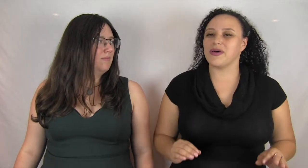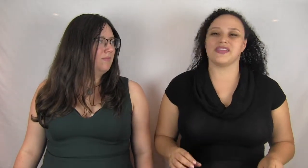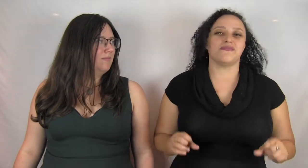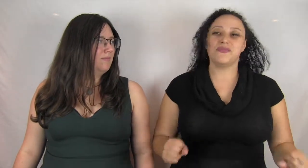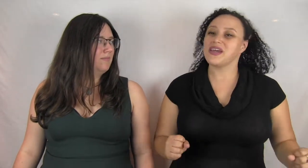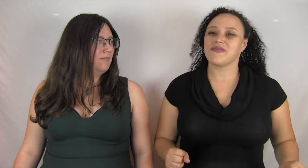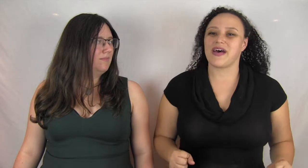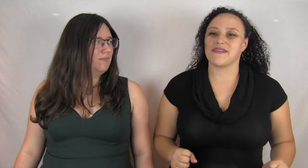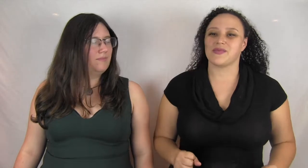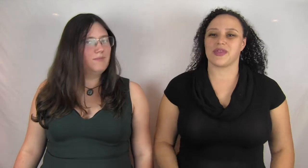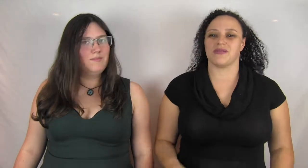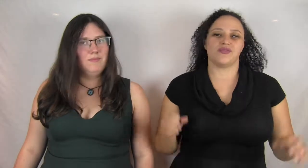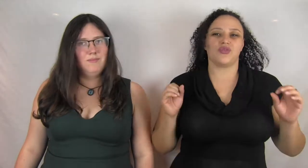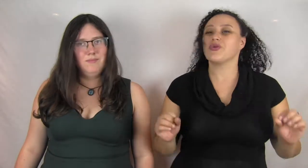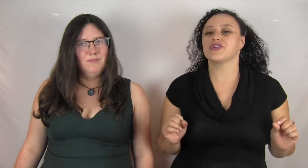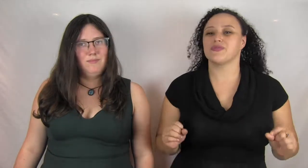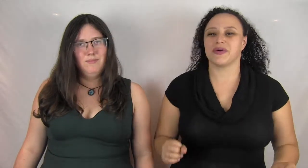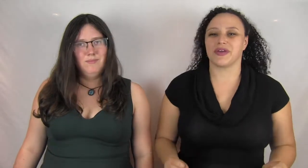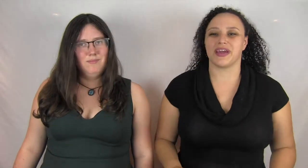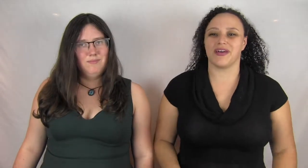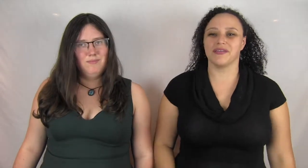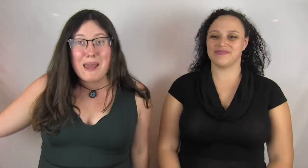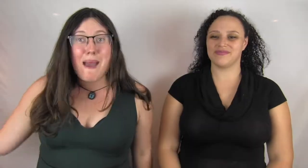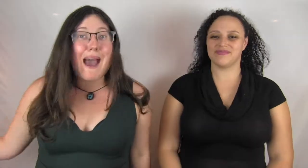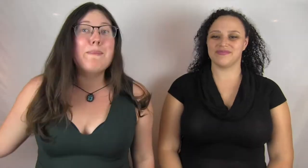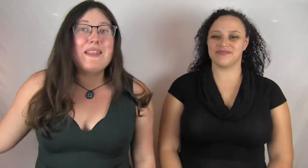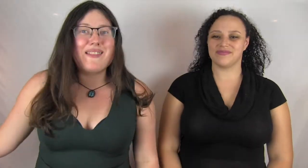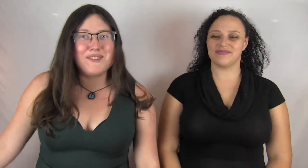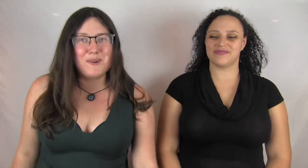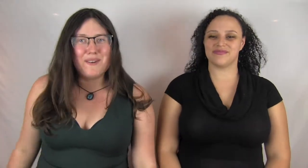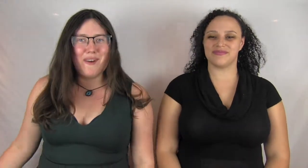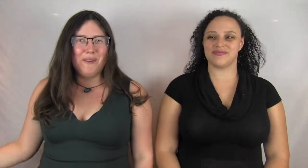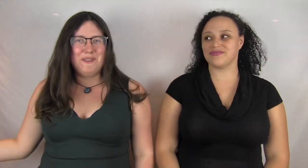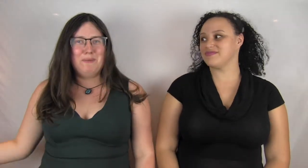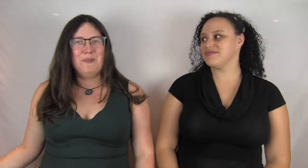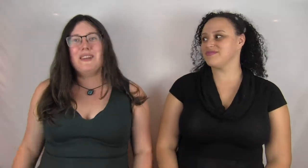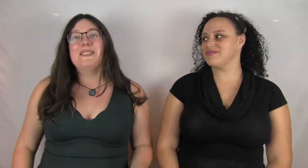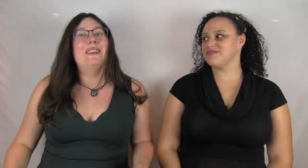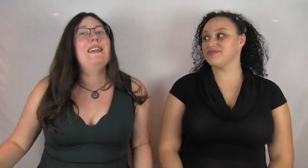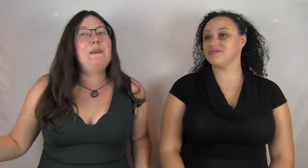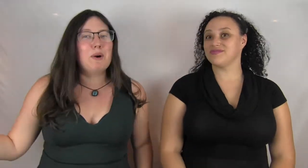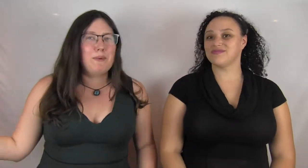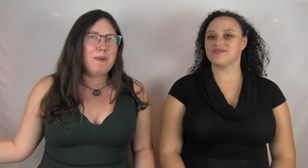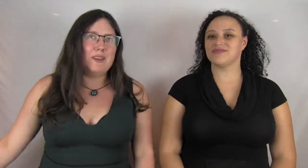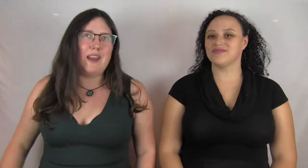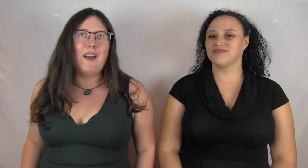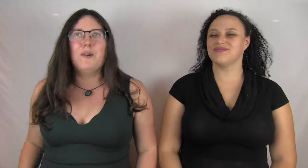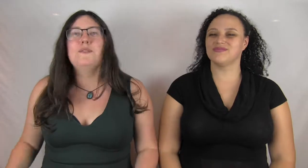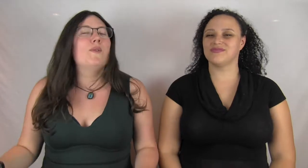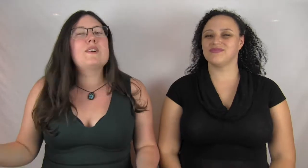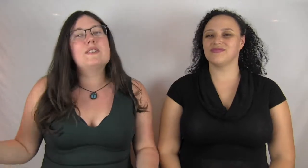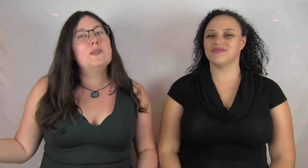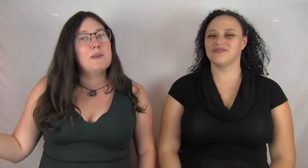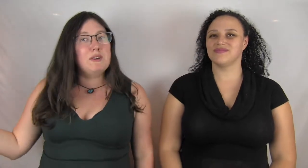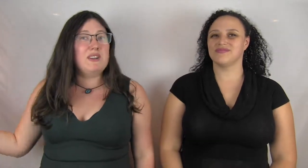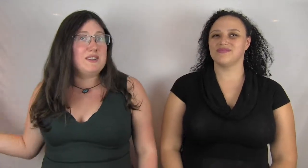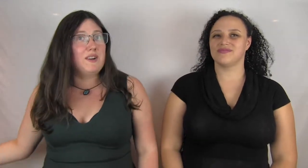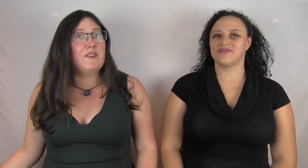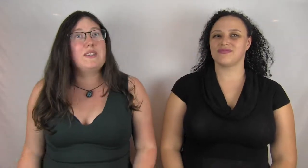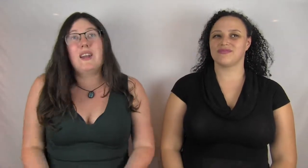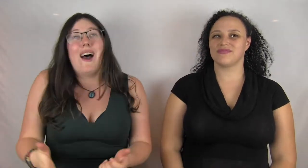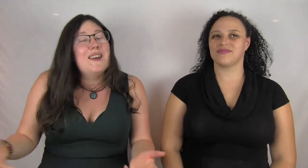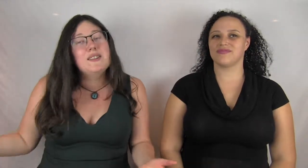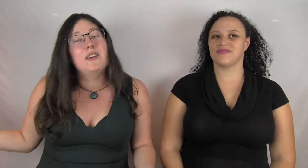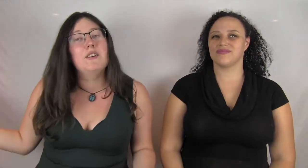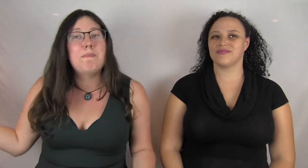father but is BFFs with a tortured billionaire. But I'm happy that the story follows Bruce, a slightly mopey billionaire, who is forced to do community